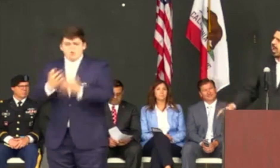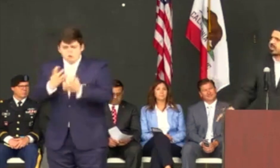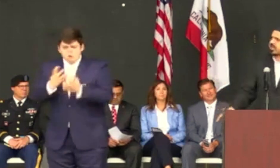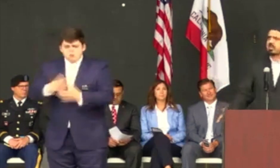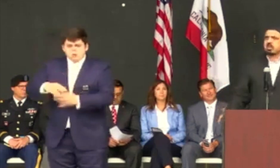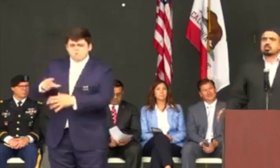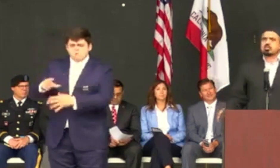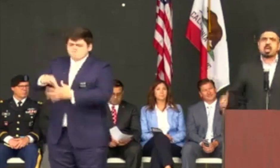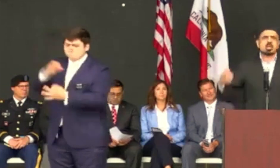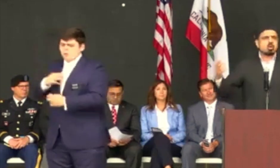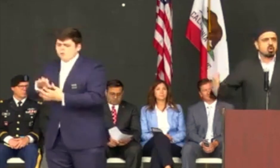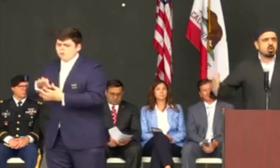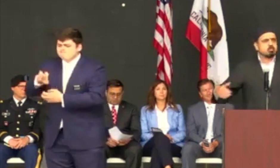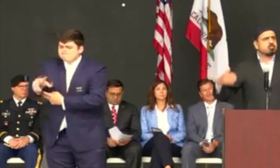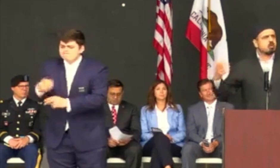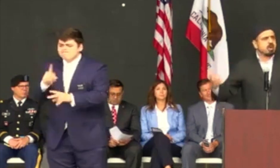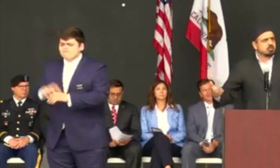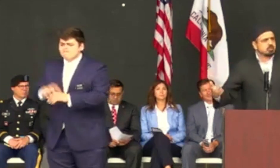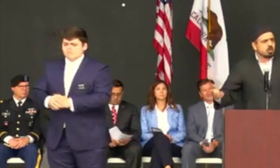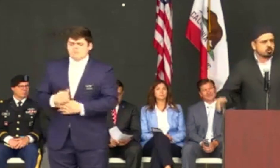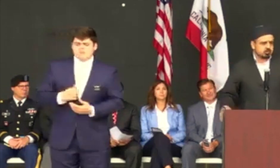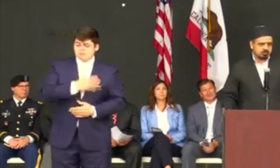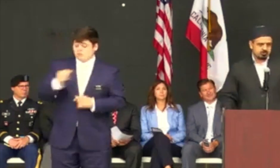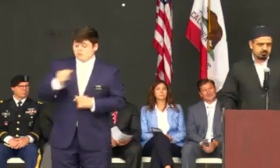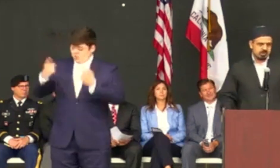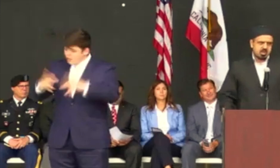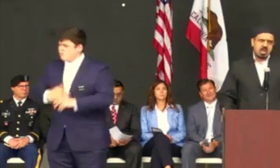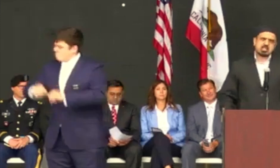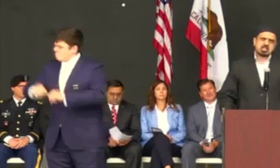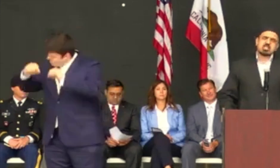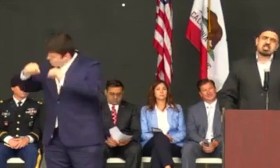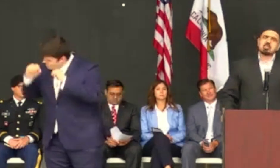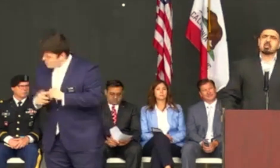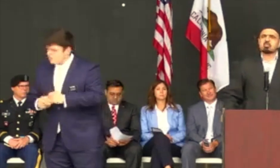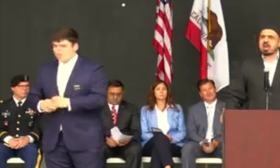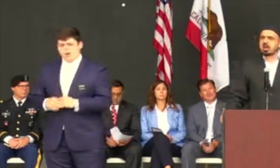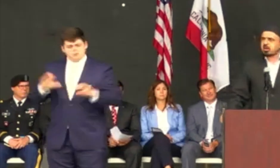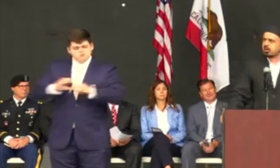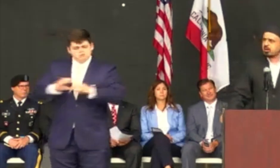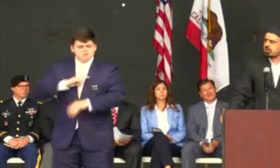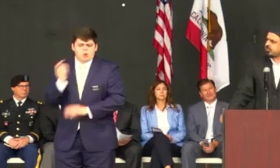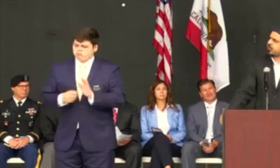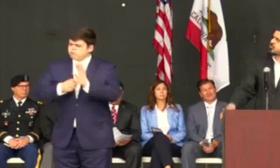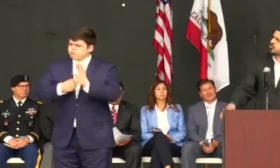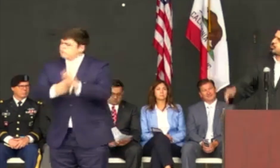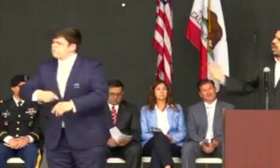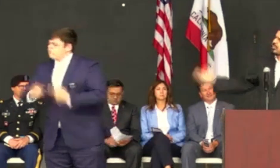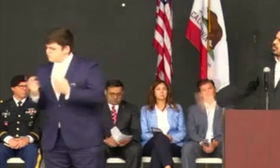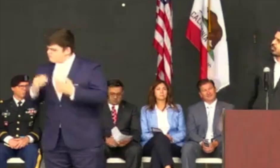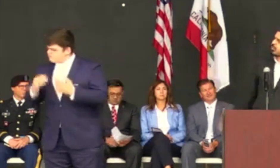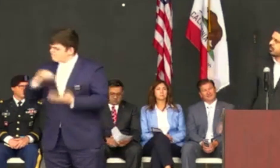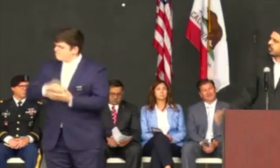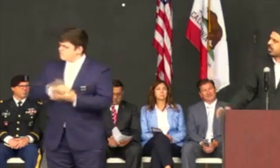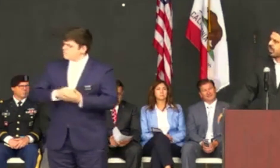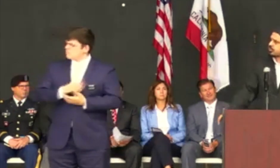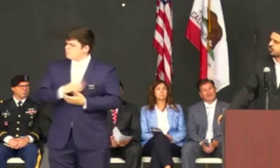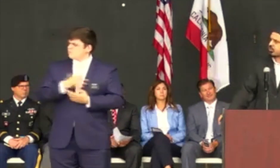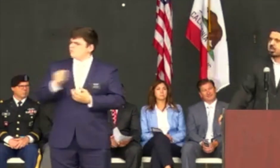so I can go and perform my shows. As he's making prayer, he feels depressed that the prayers are not answered. Goes